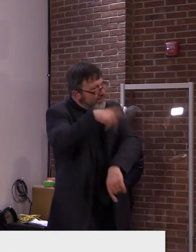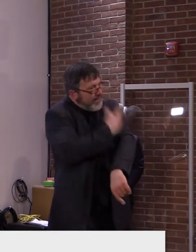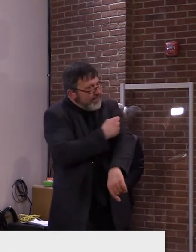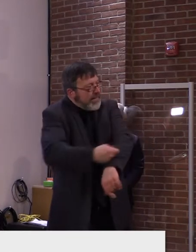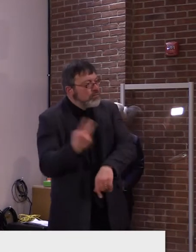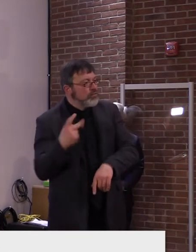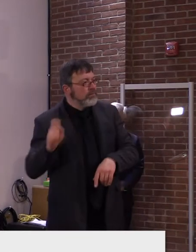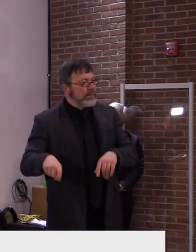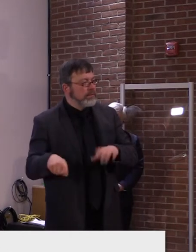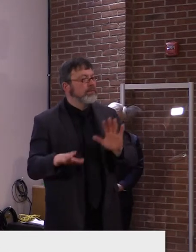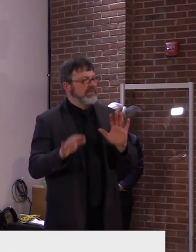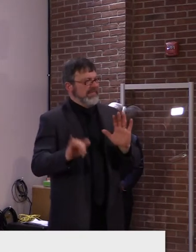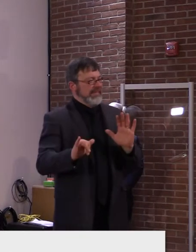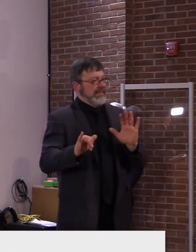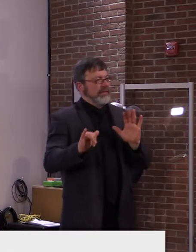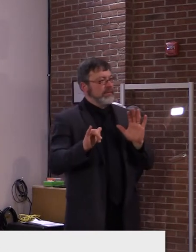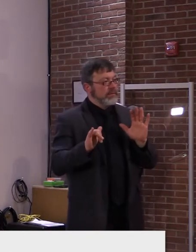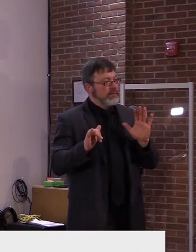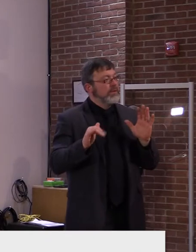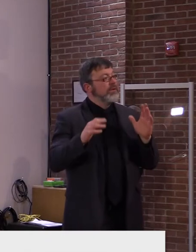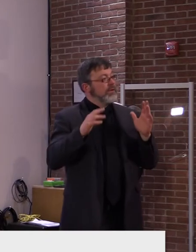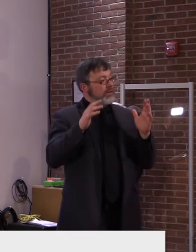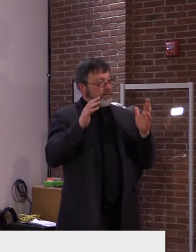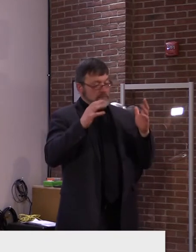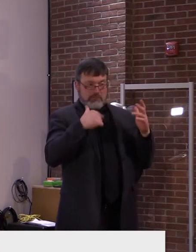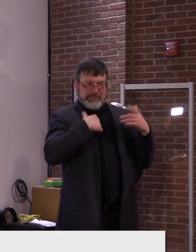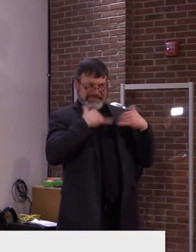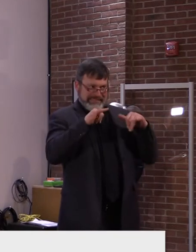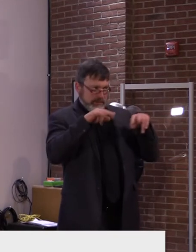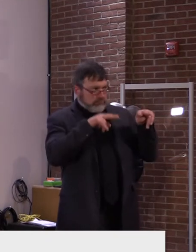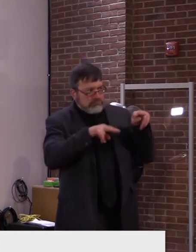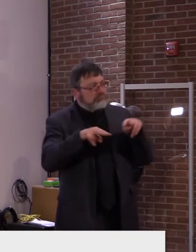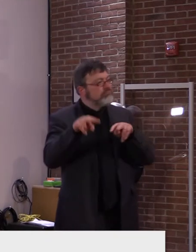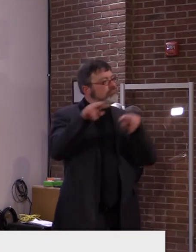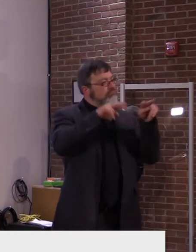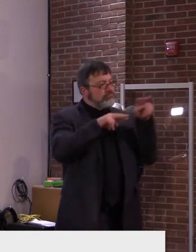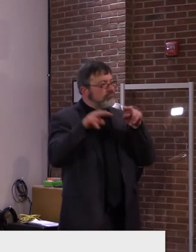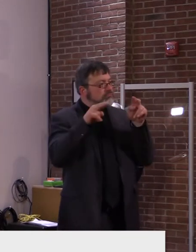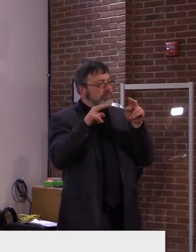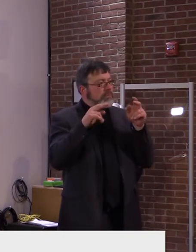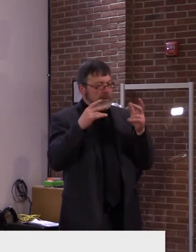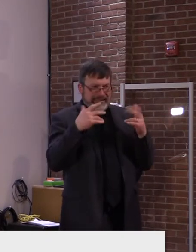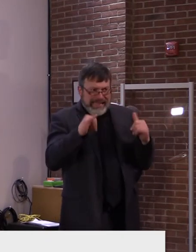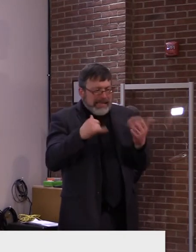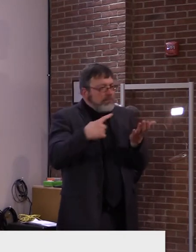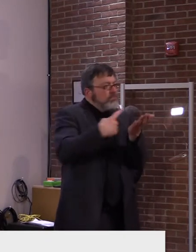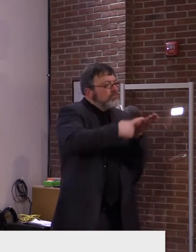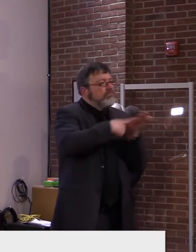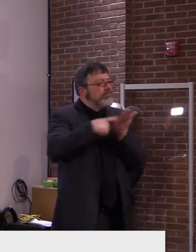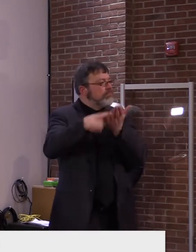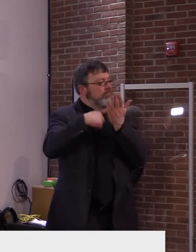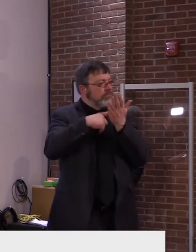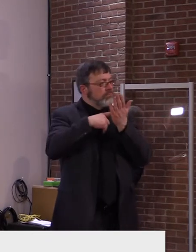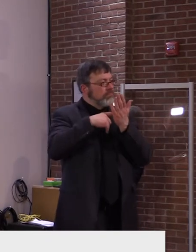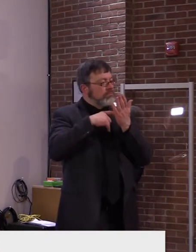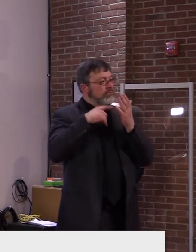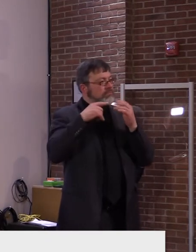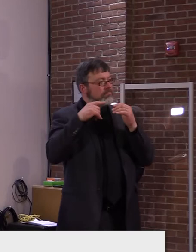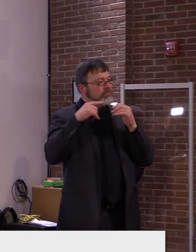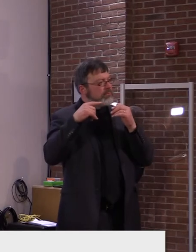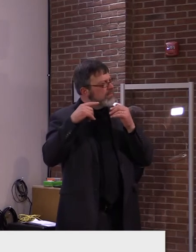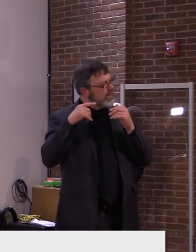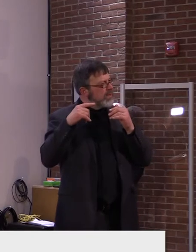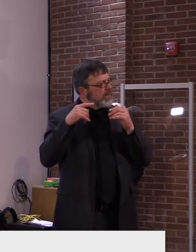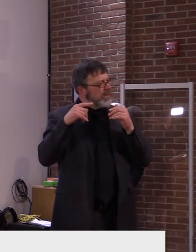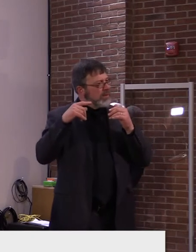going to work next week, as I said before on, uh, trusted households and, and further, uh, refining what this